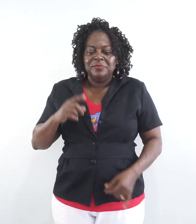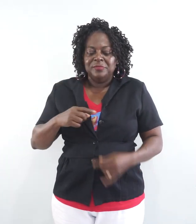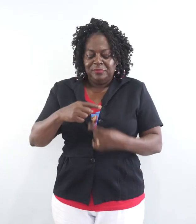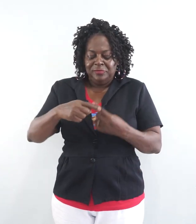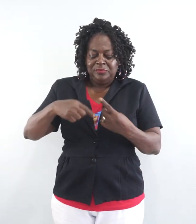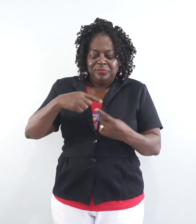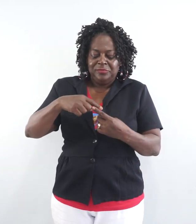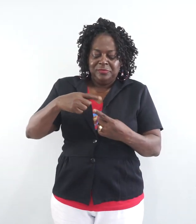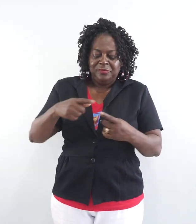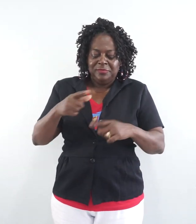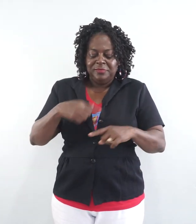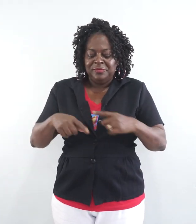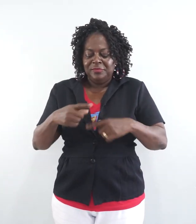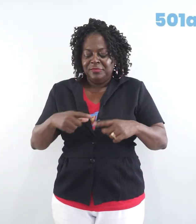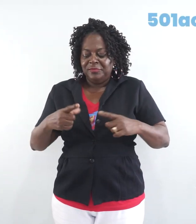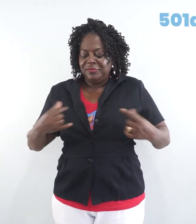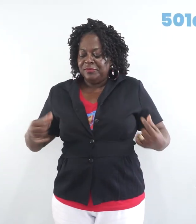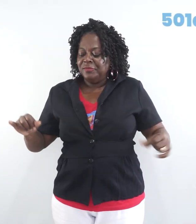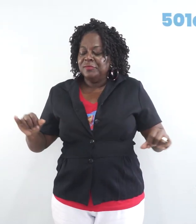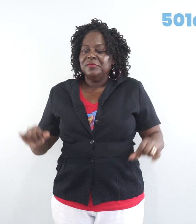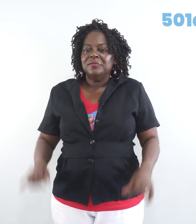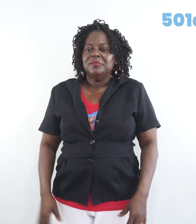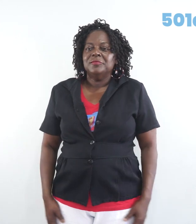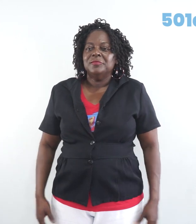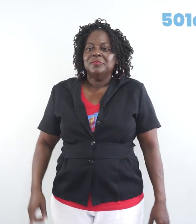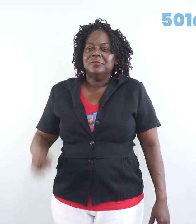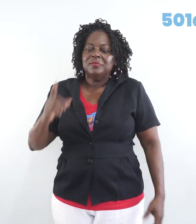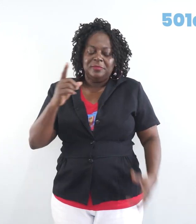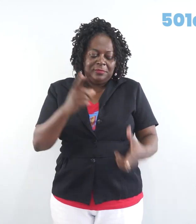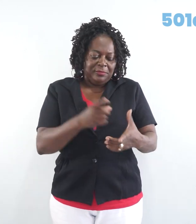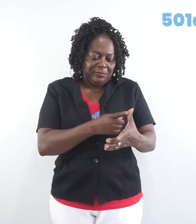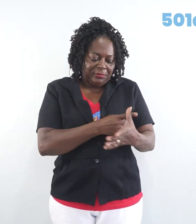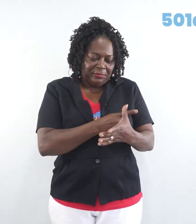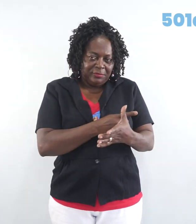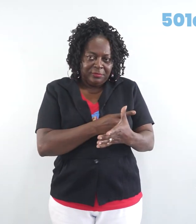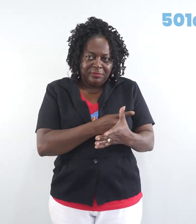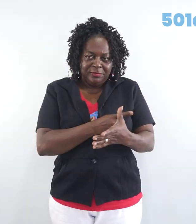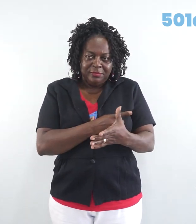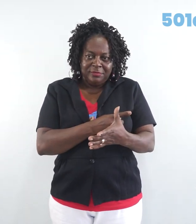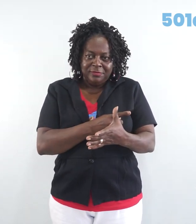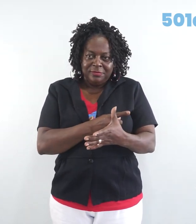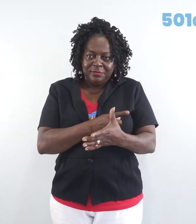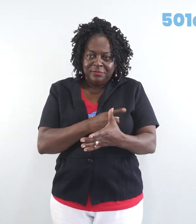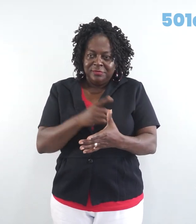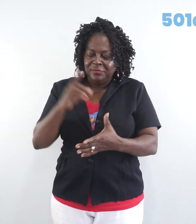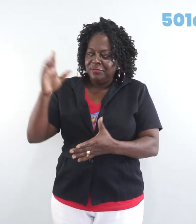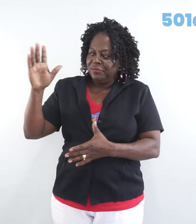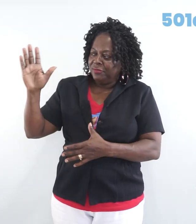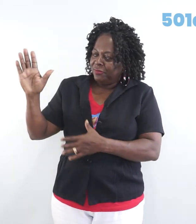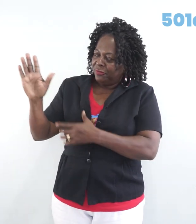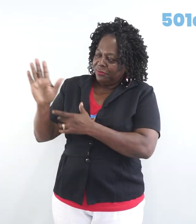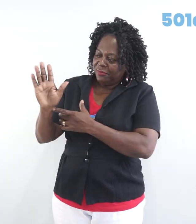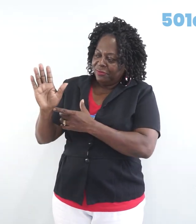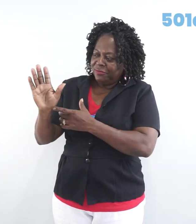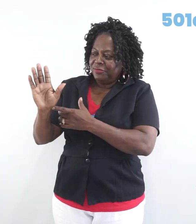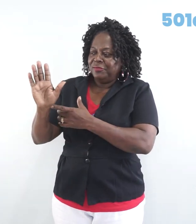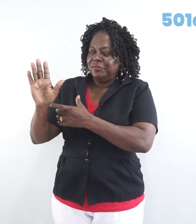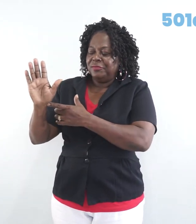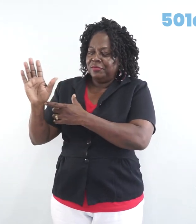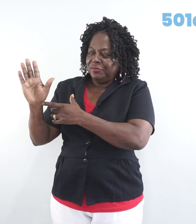signing. One, handshape. For example,